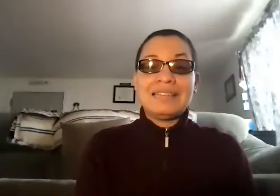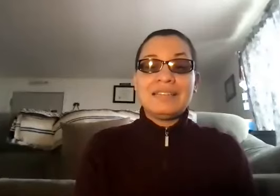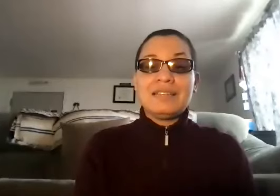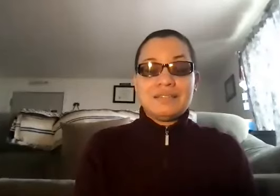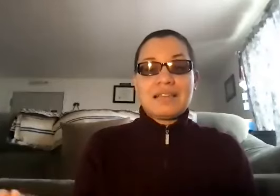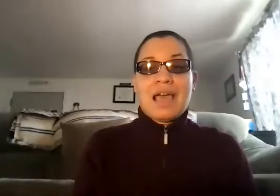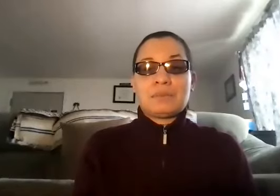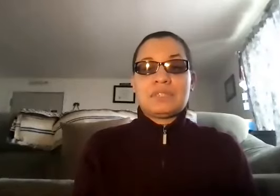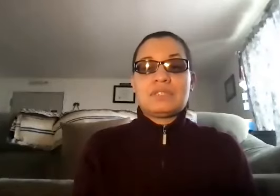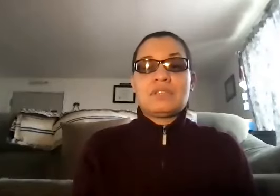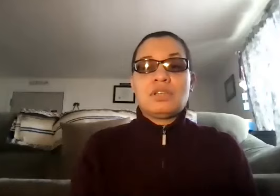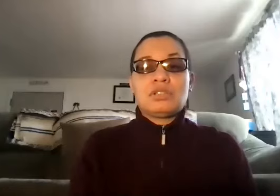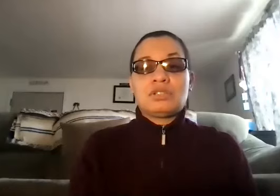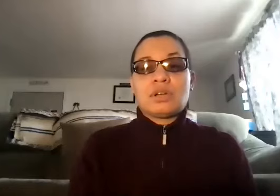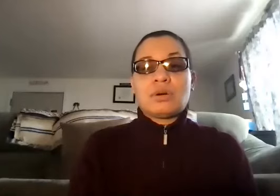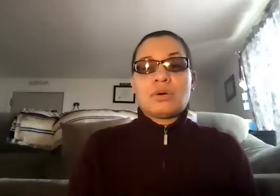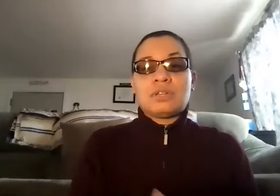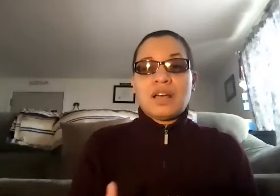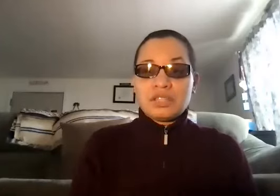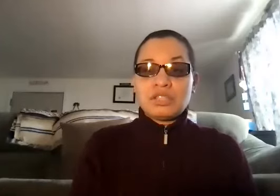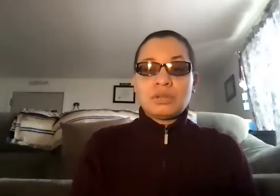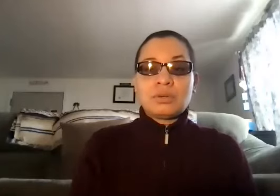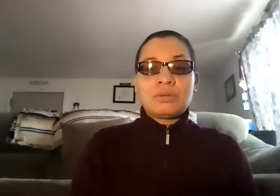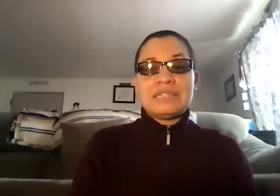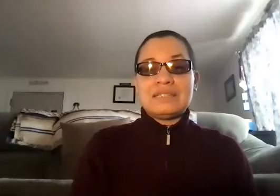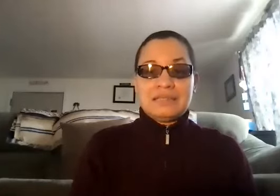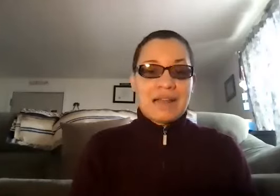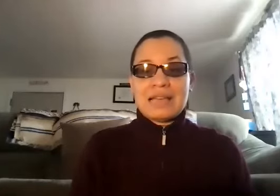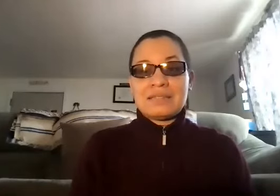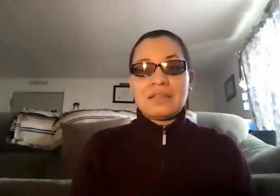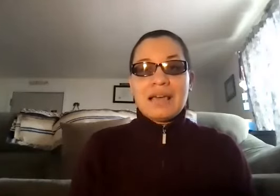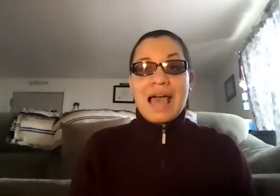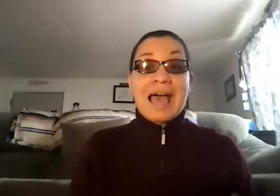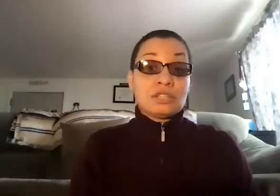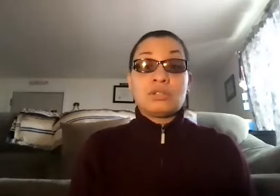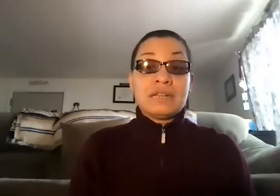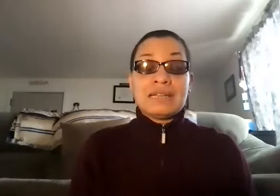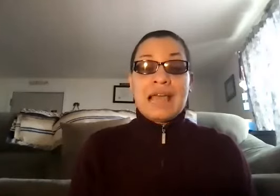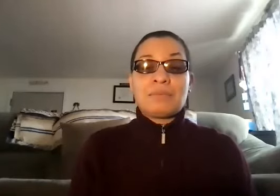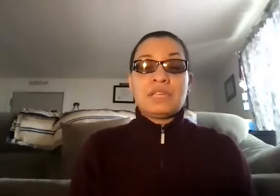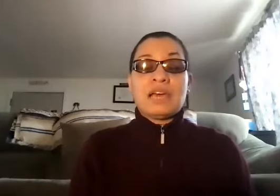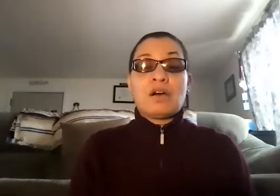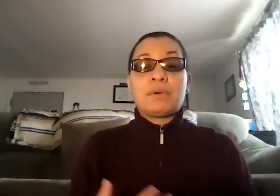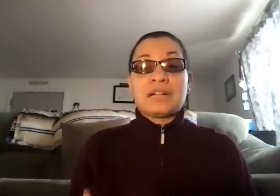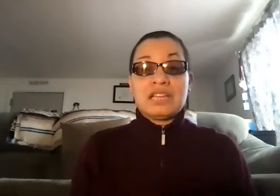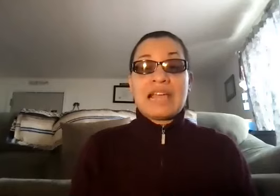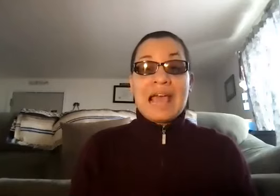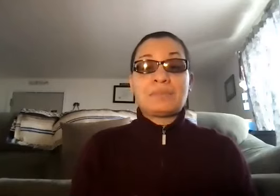in the caption. So the other two is not as good as caption call, but clear caption.